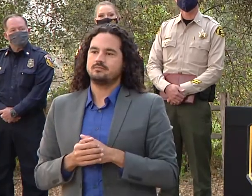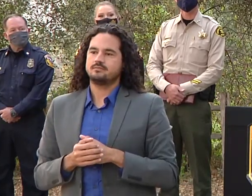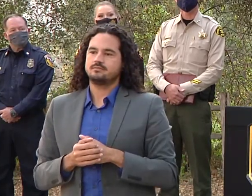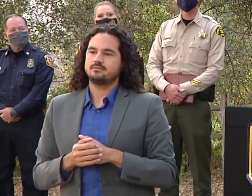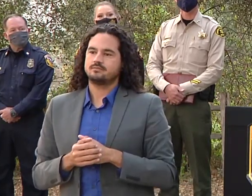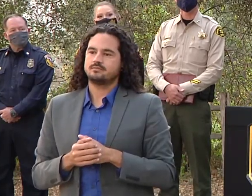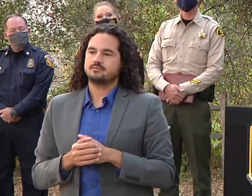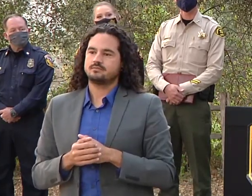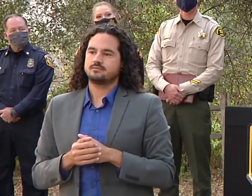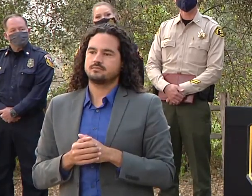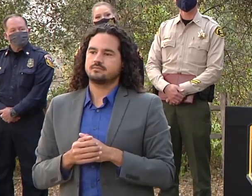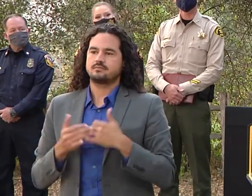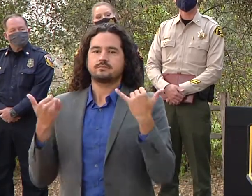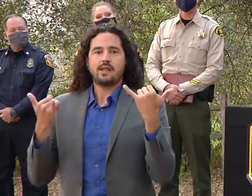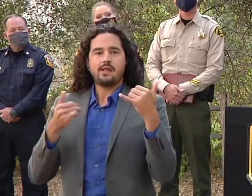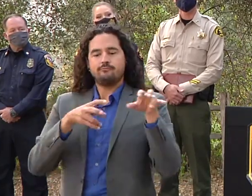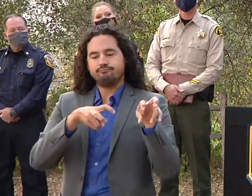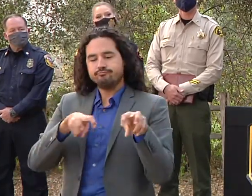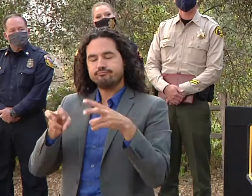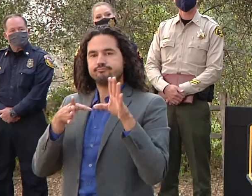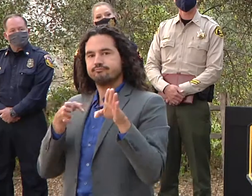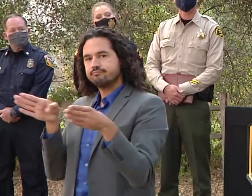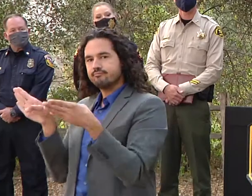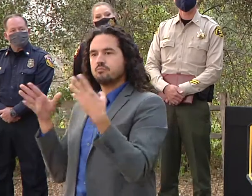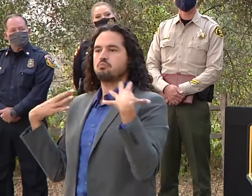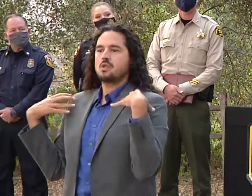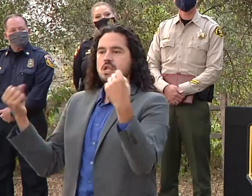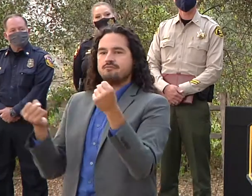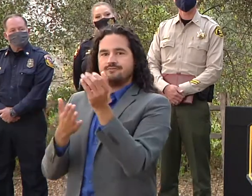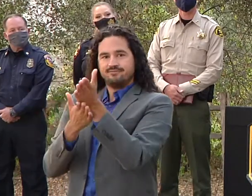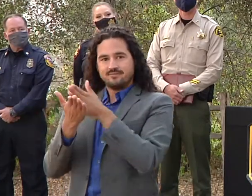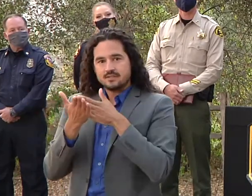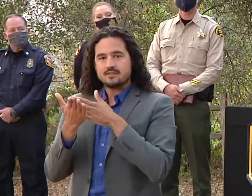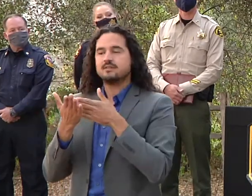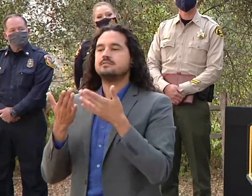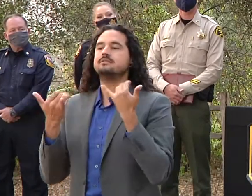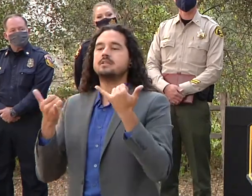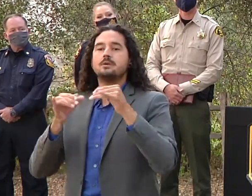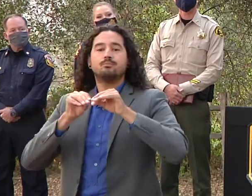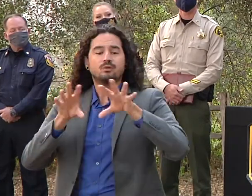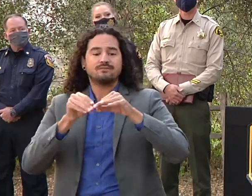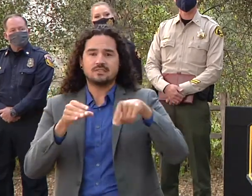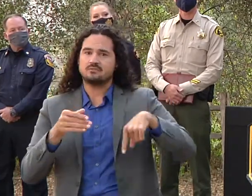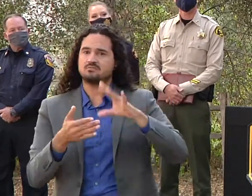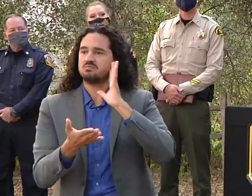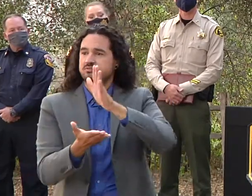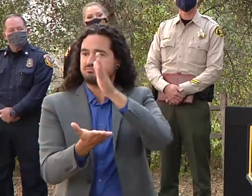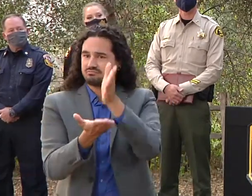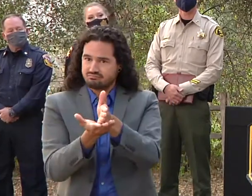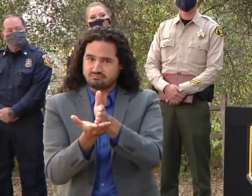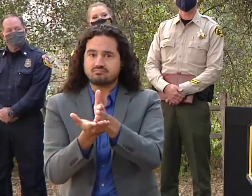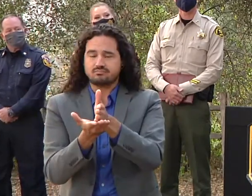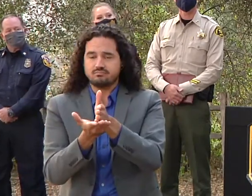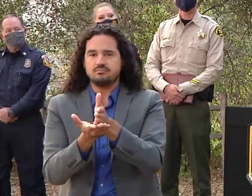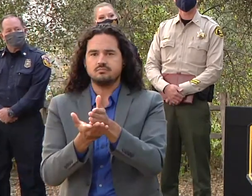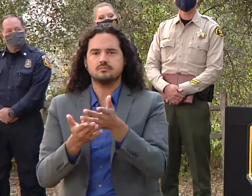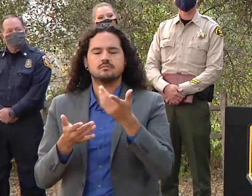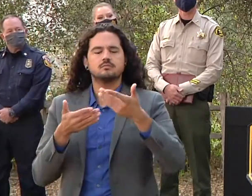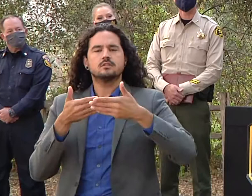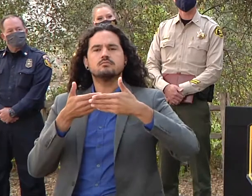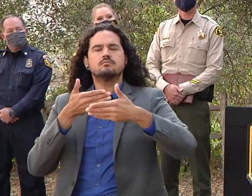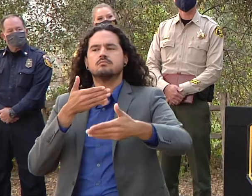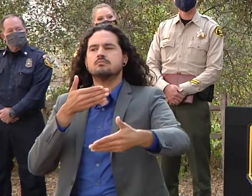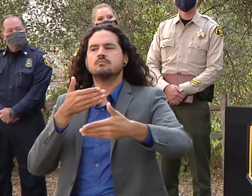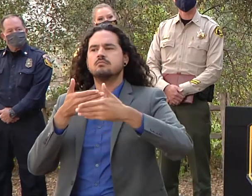briefings are coming to a close, in the future, will there be any other